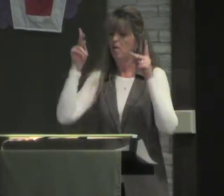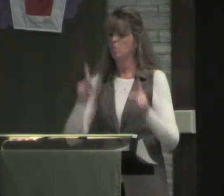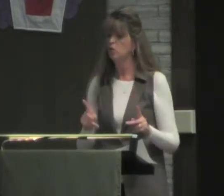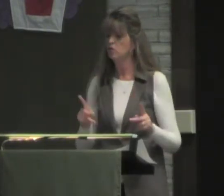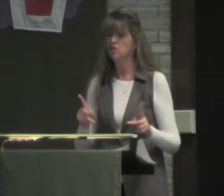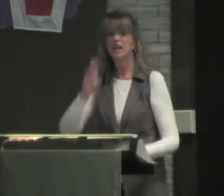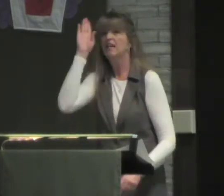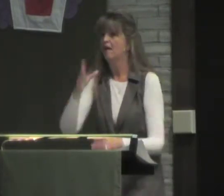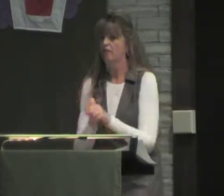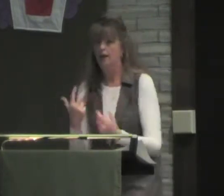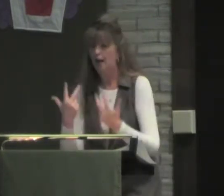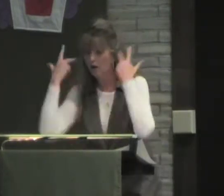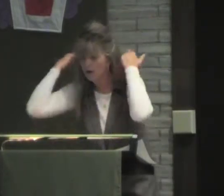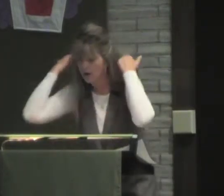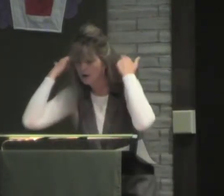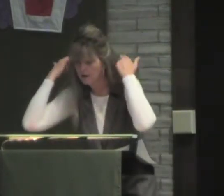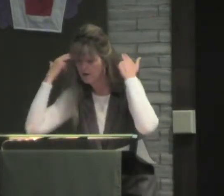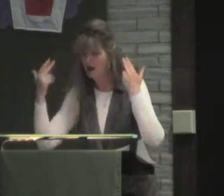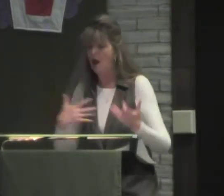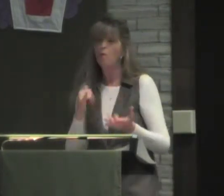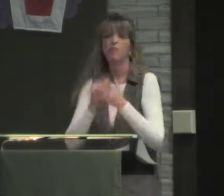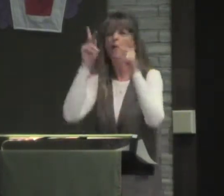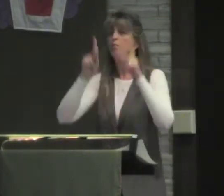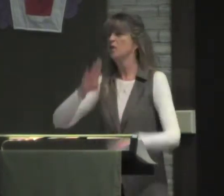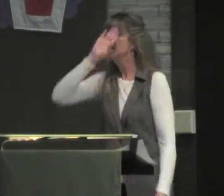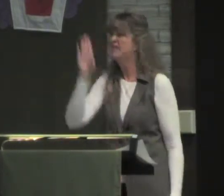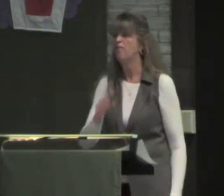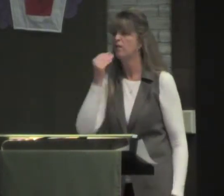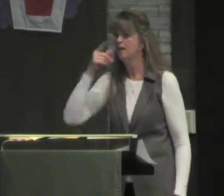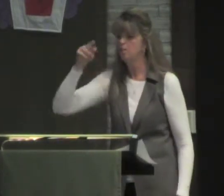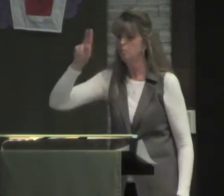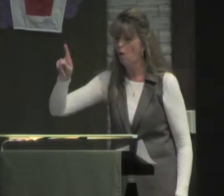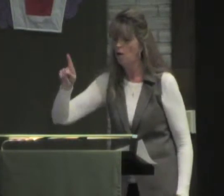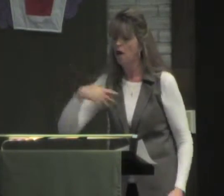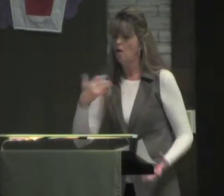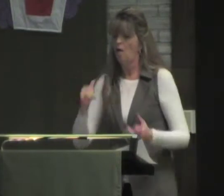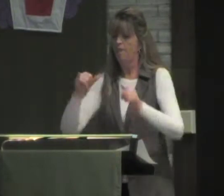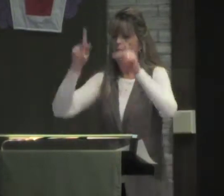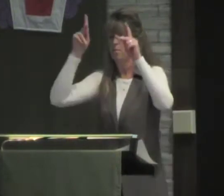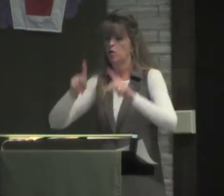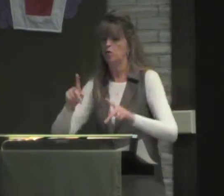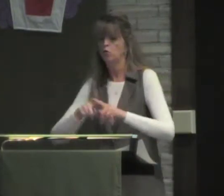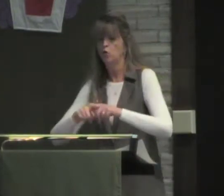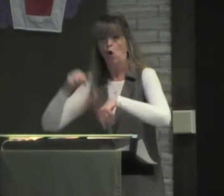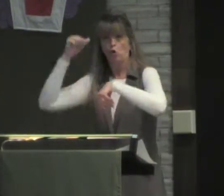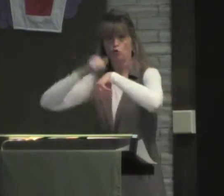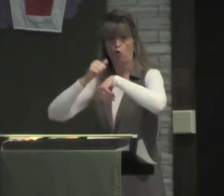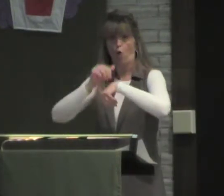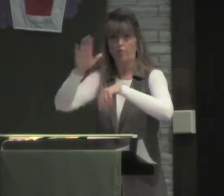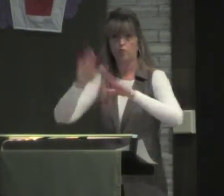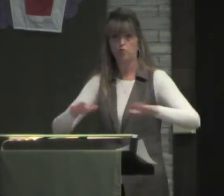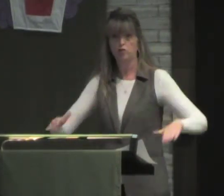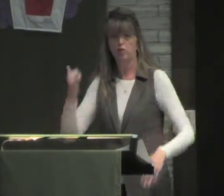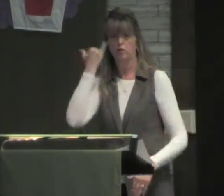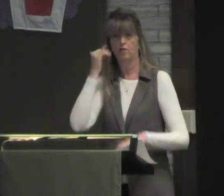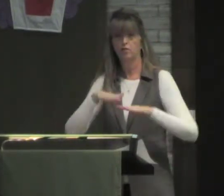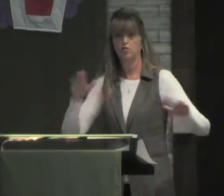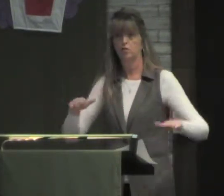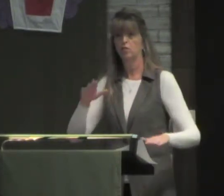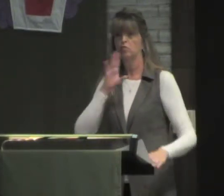and choose whatever they want from the Bible and follow whatever they think supports their opinion.